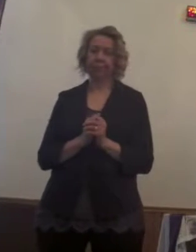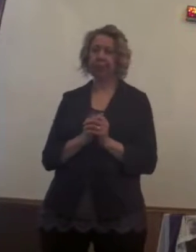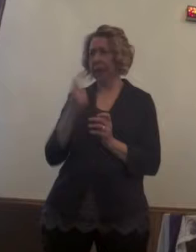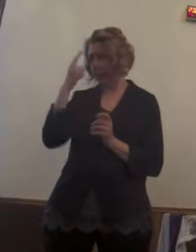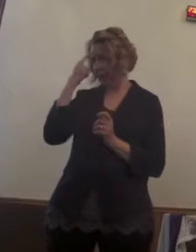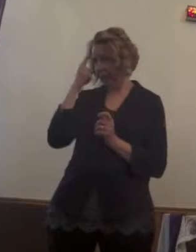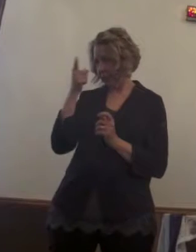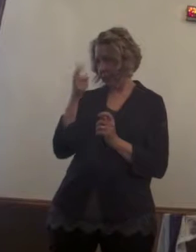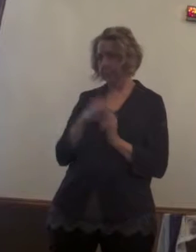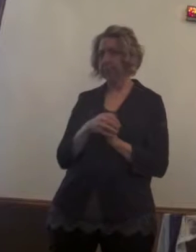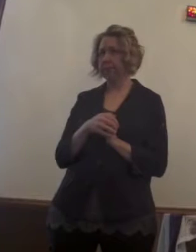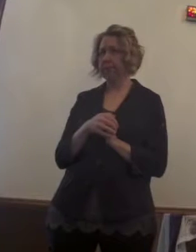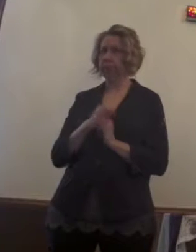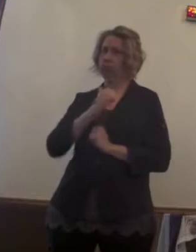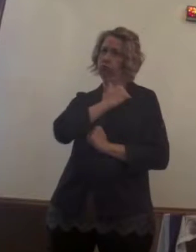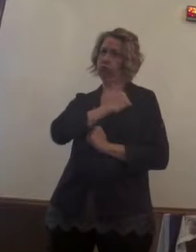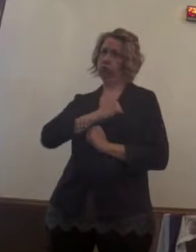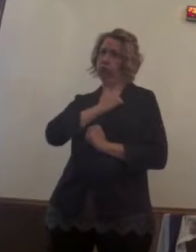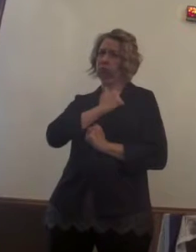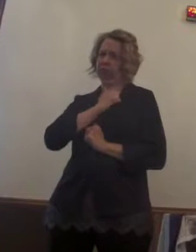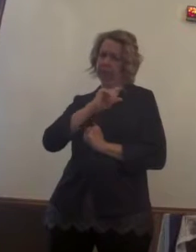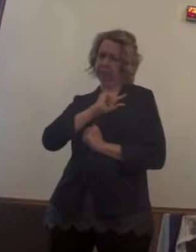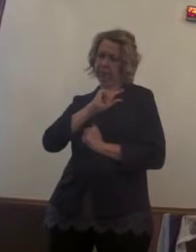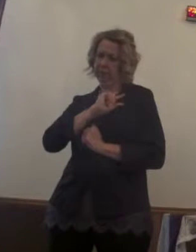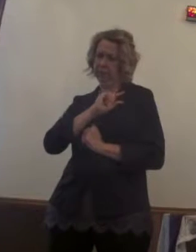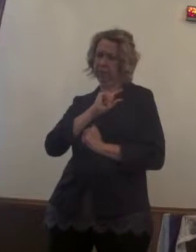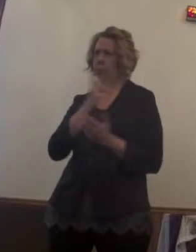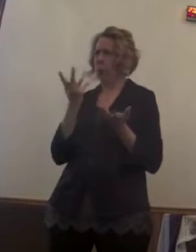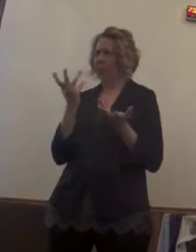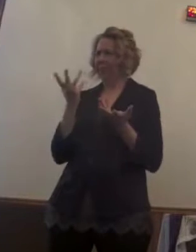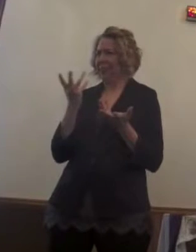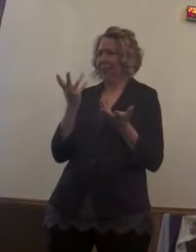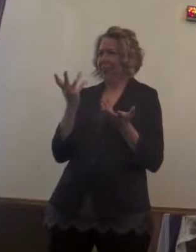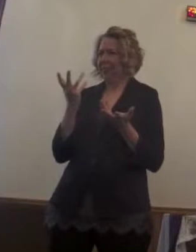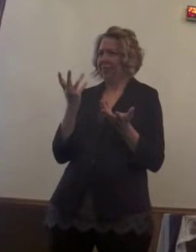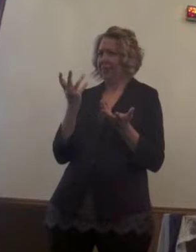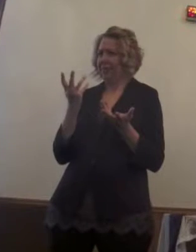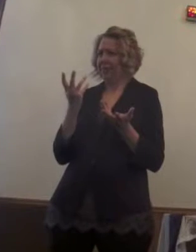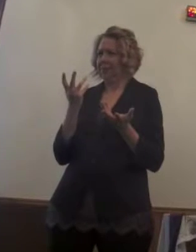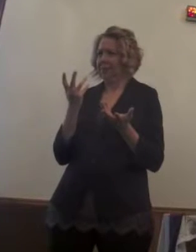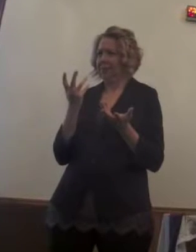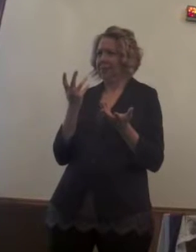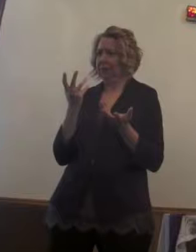What regret truly is, I have to read that again.